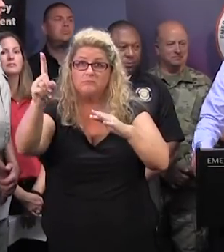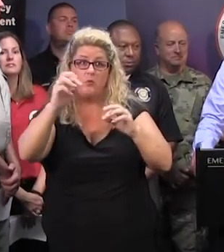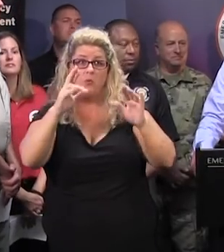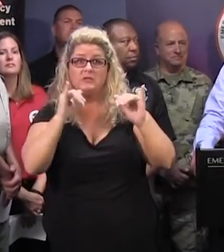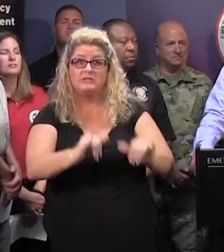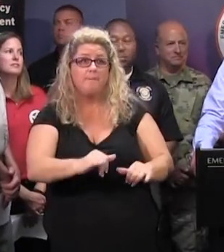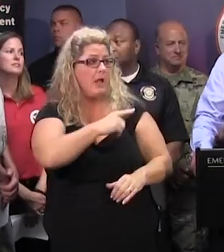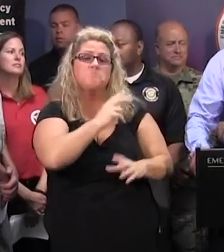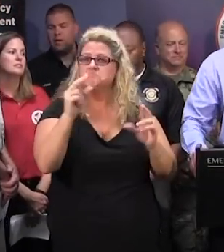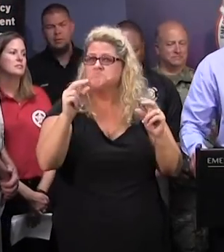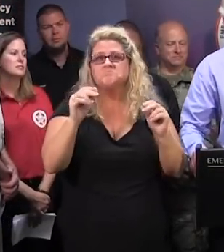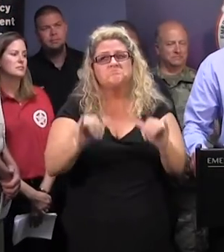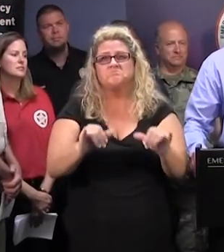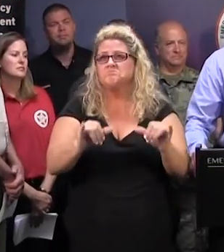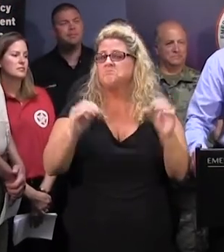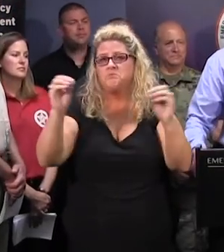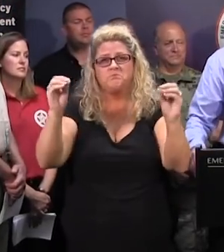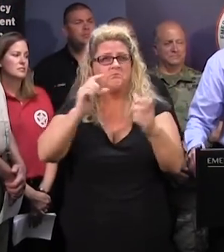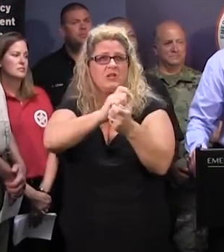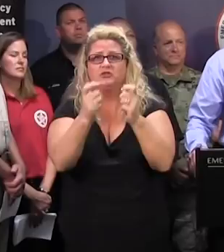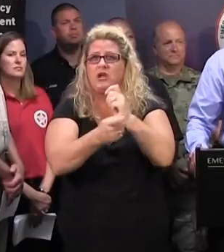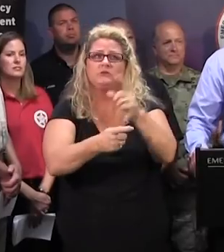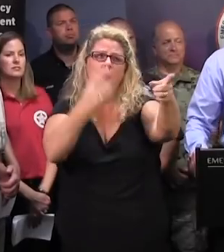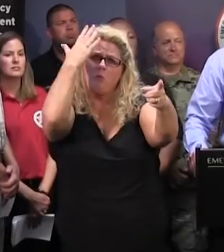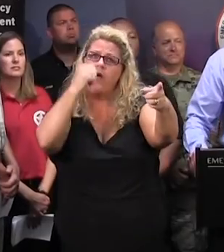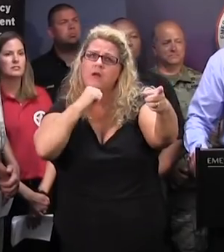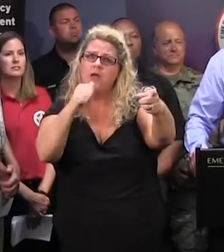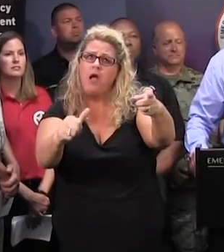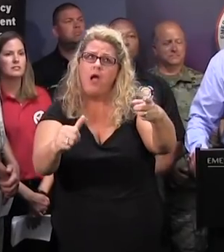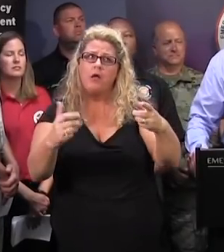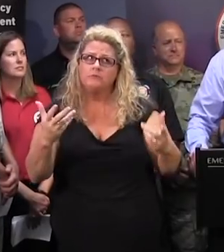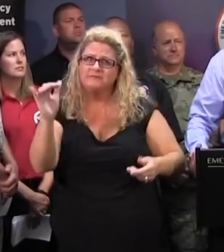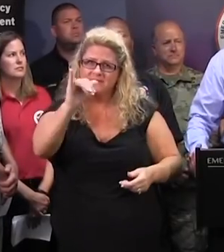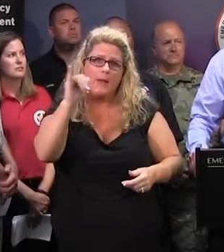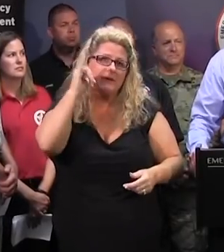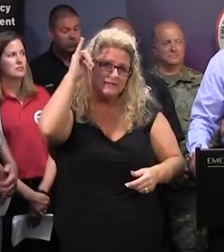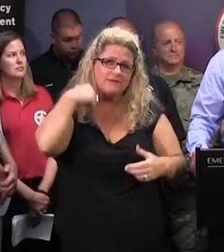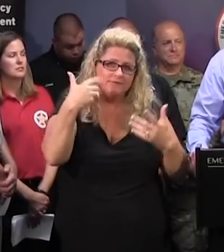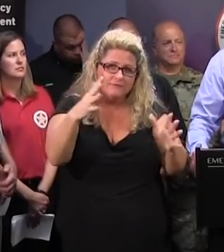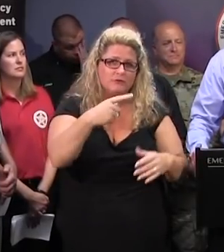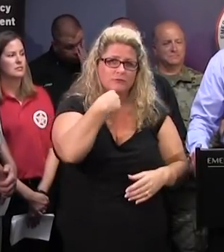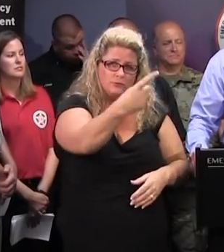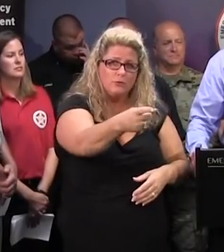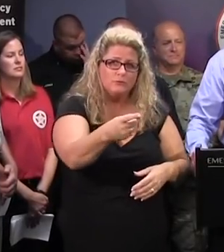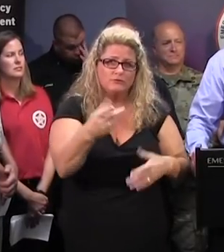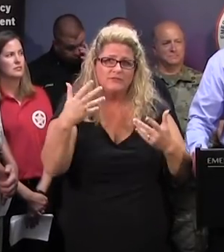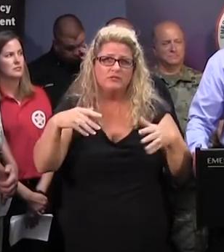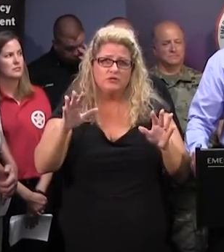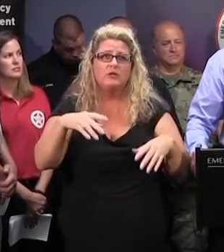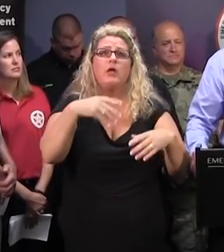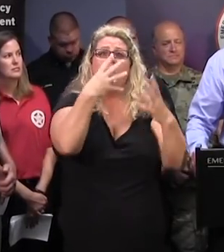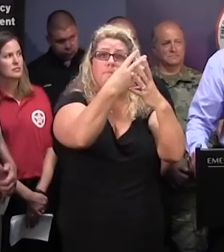those evacuations? No, they have not been. Nothing has changed since yesterday. Well, the same reasons as yesterday. If you look at the